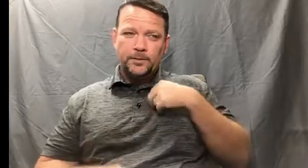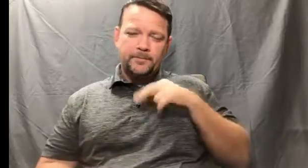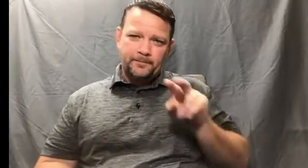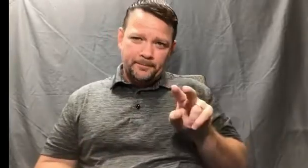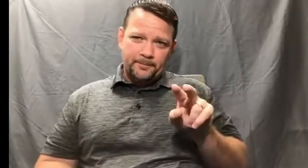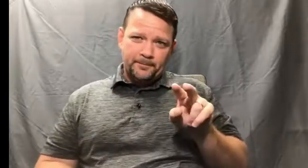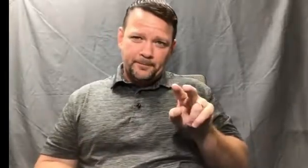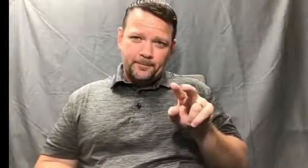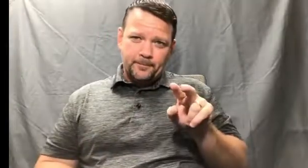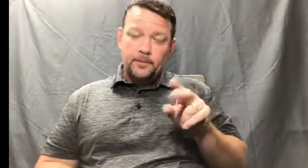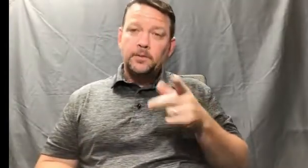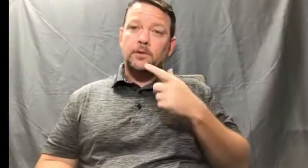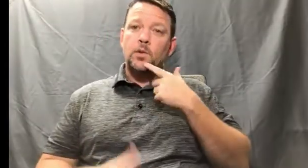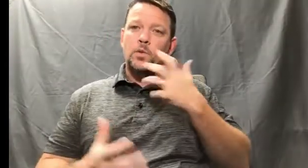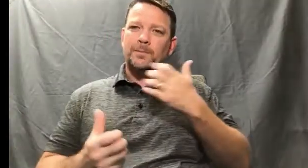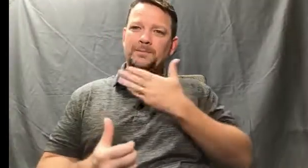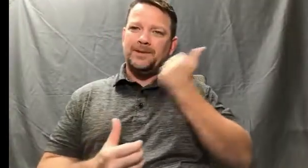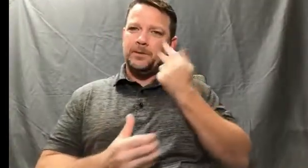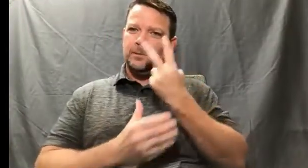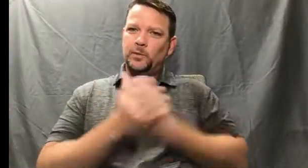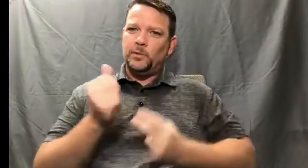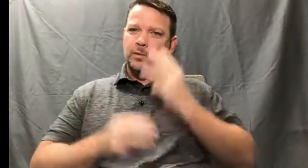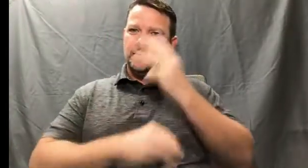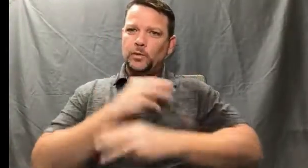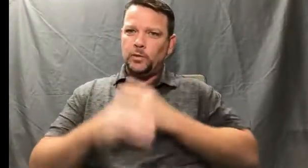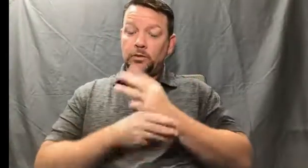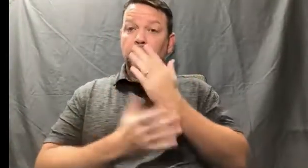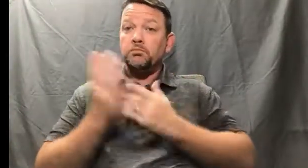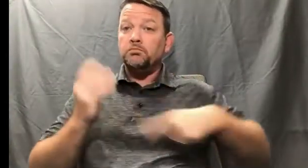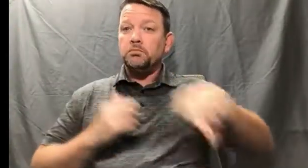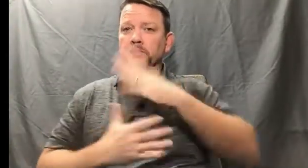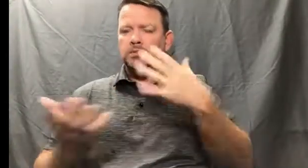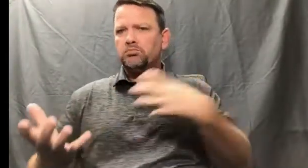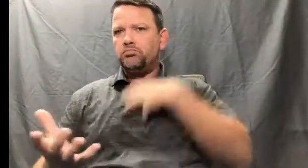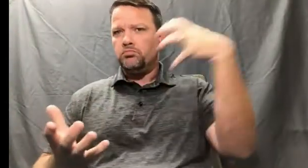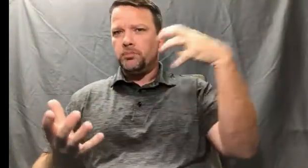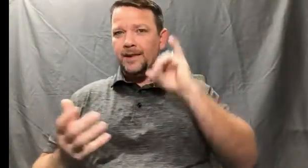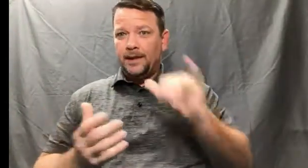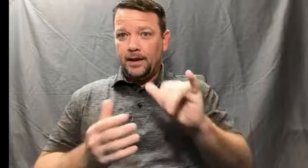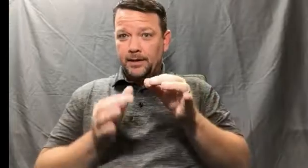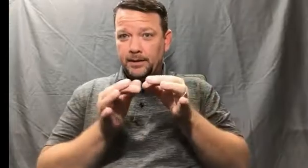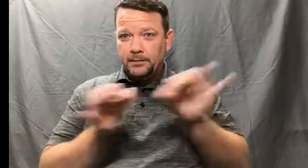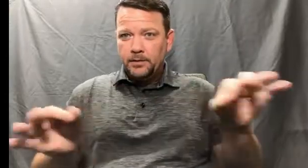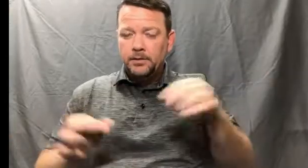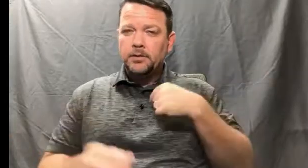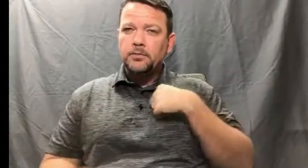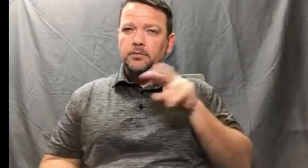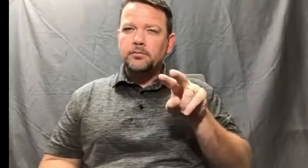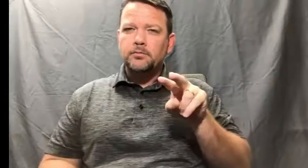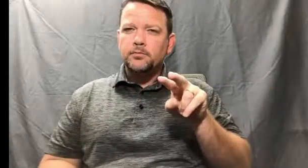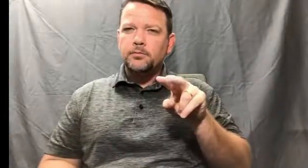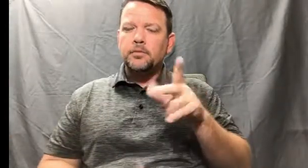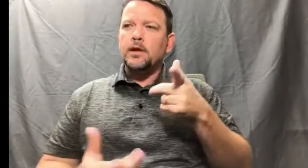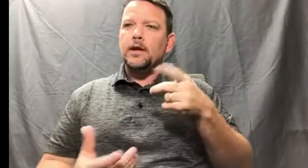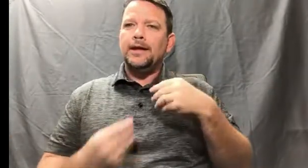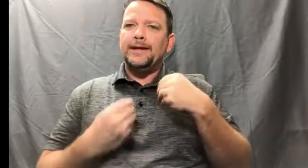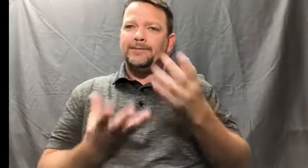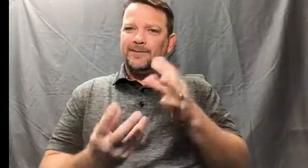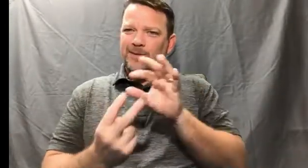And, you know, I want the best for my children for what they watch. Because they're part of both worlds. Um, I don't want them to complain